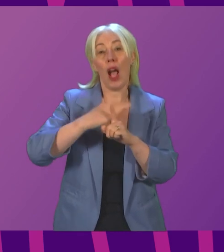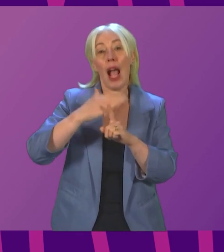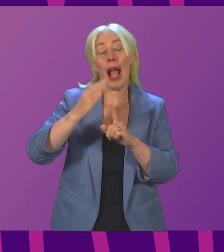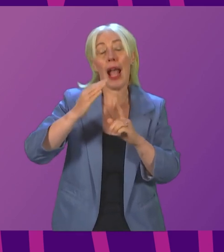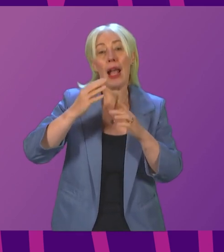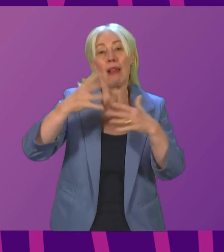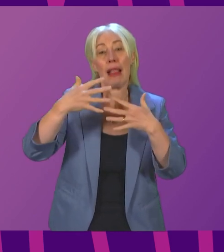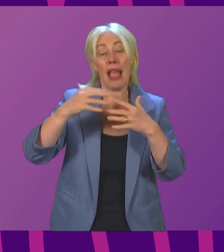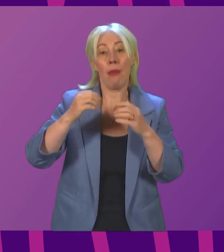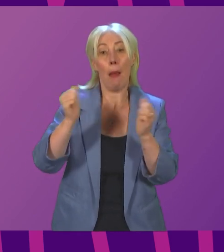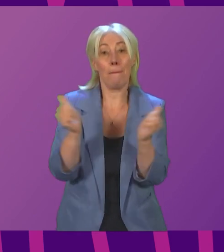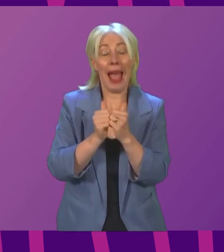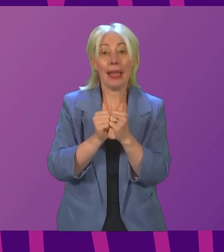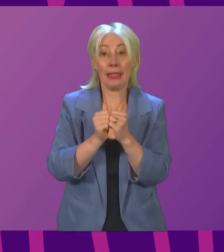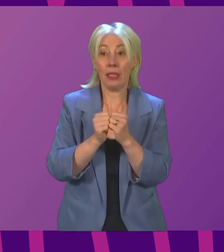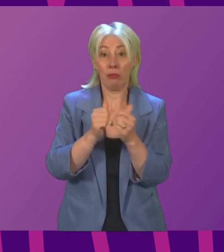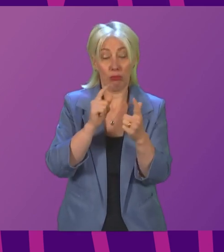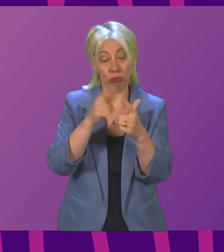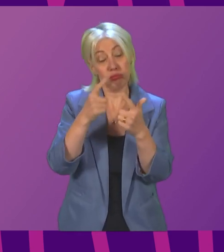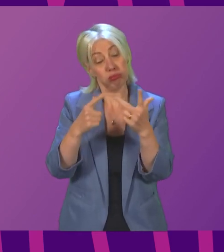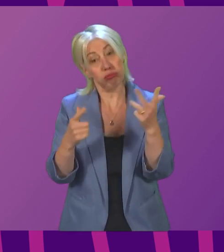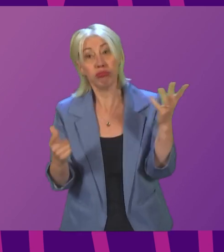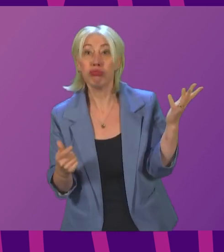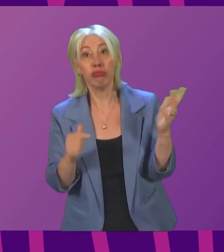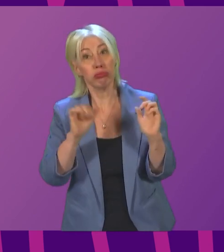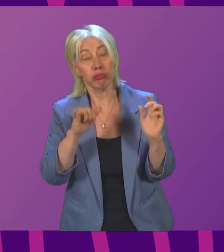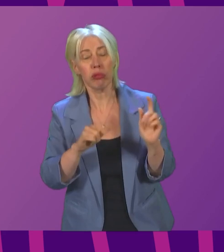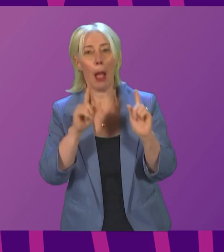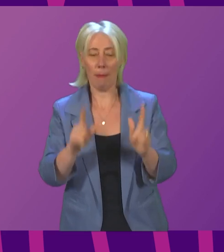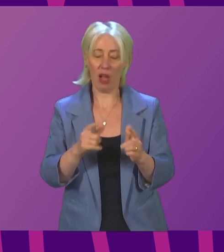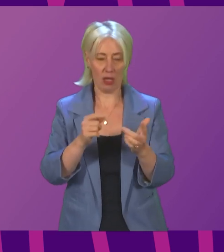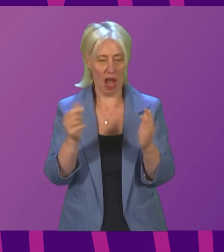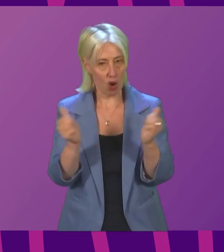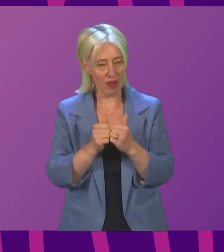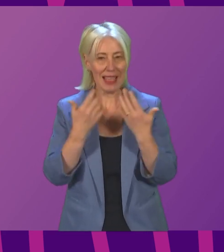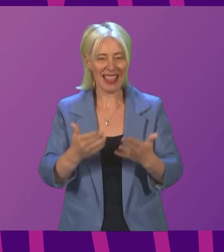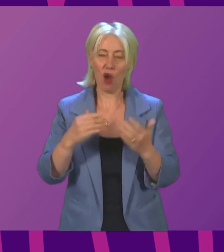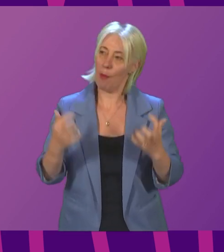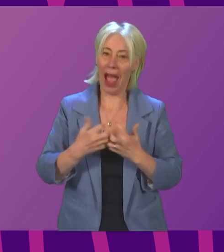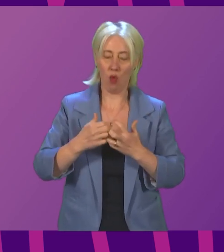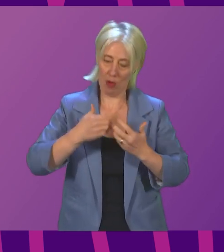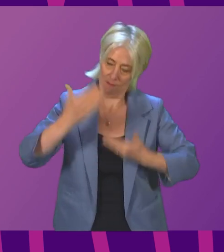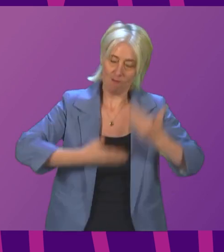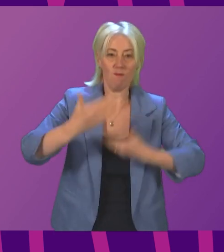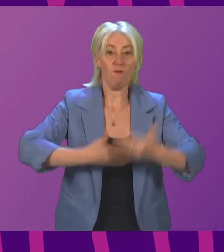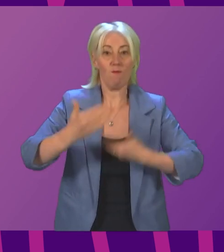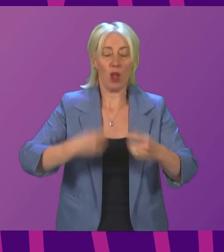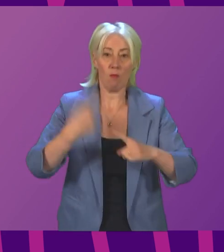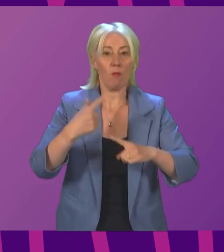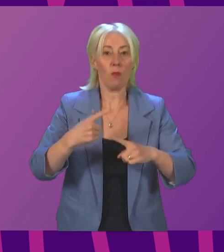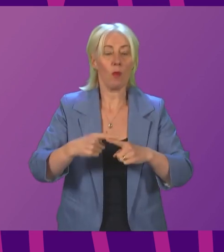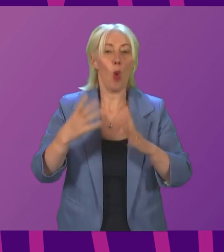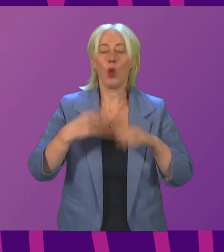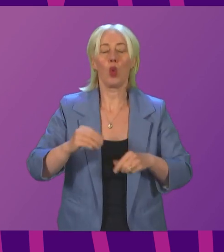progress on many of these issues, but it must now be built on, and built on quickly, if climate catastrophe is to be